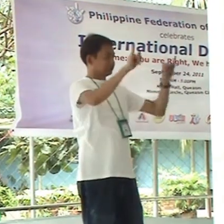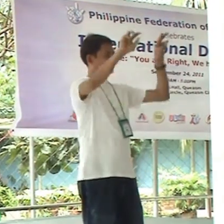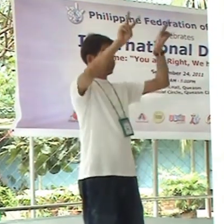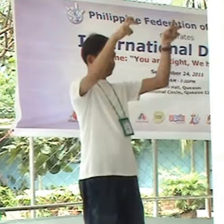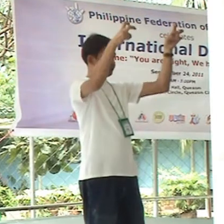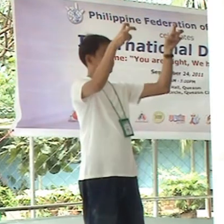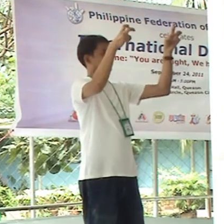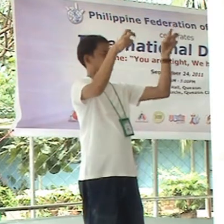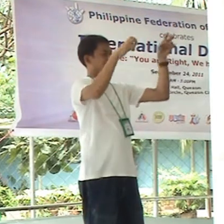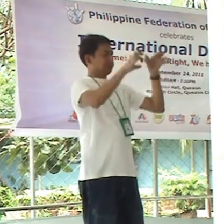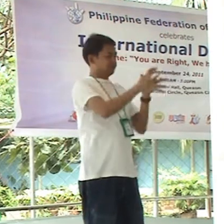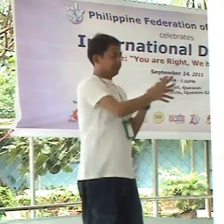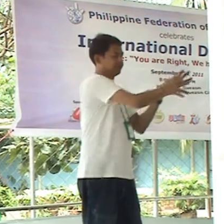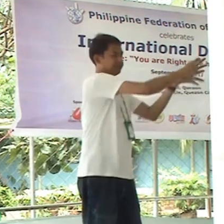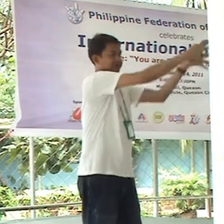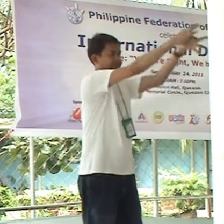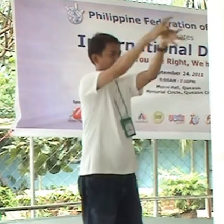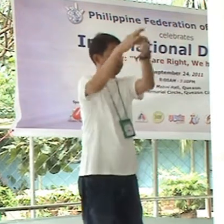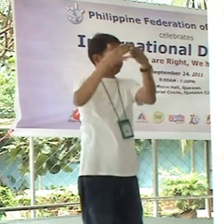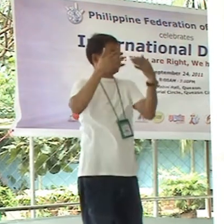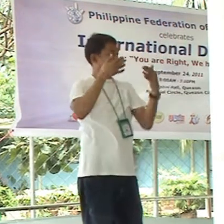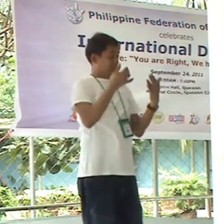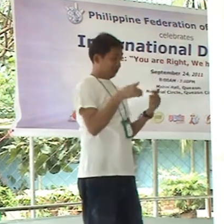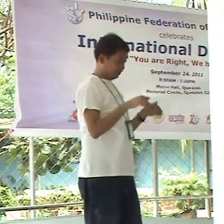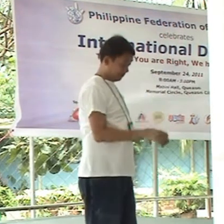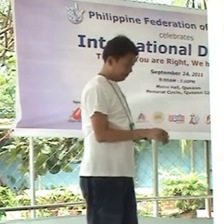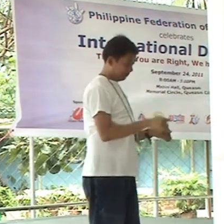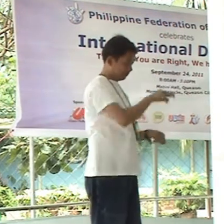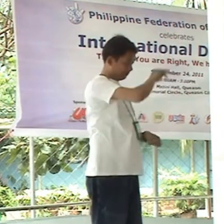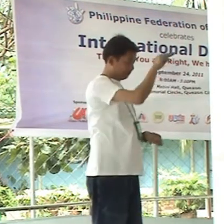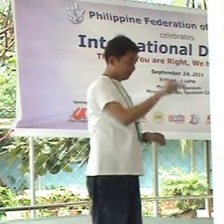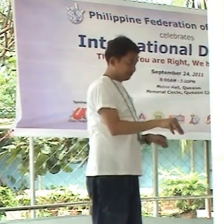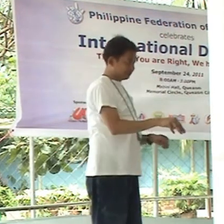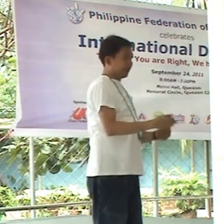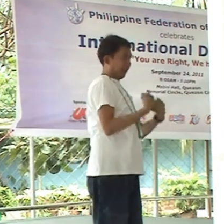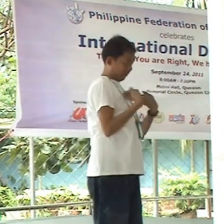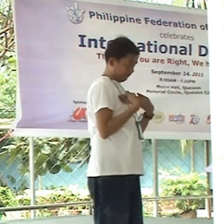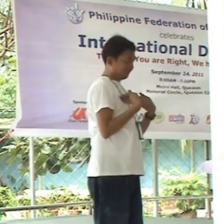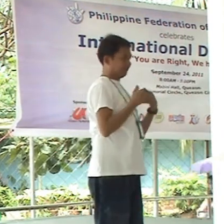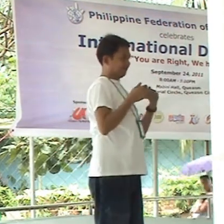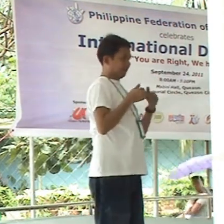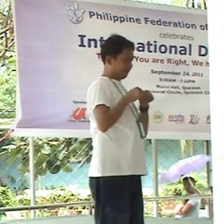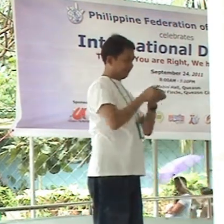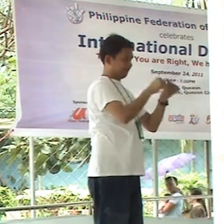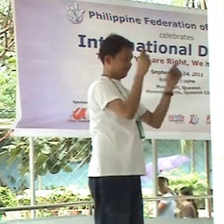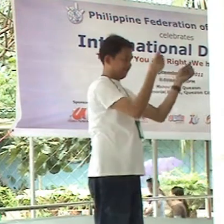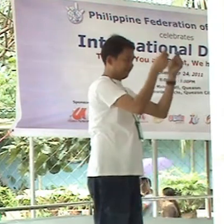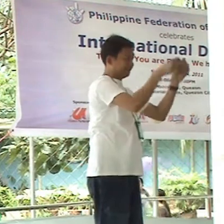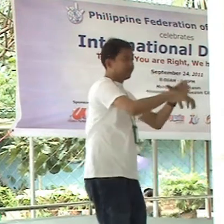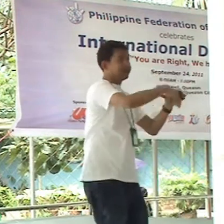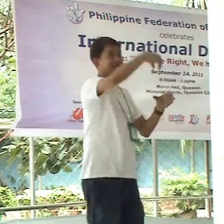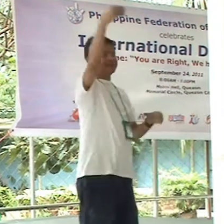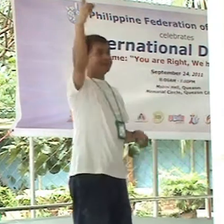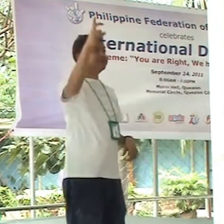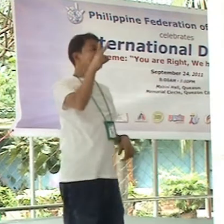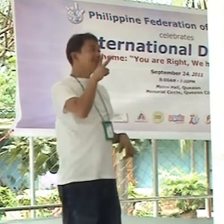Also in the Visayang, region they're also celebrating. Here in Manila, we're having it